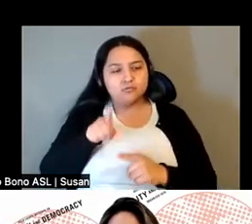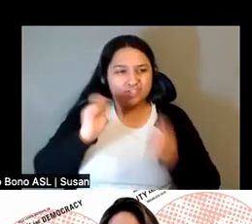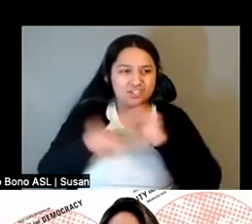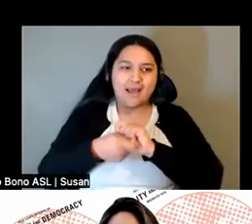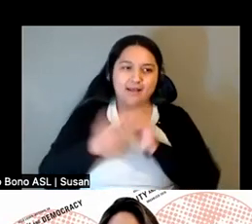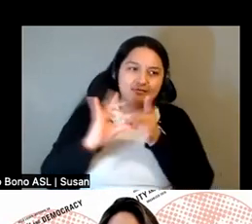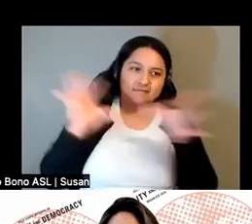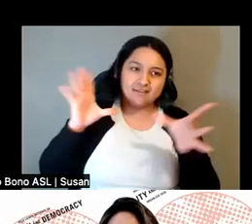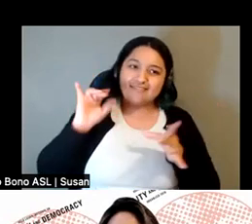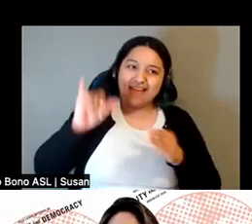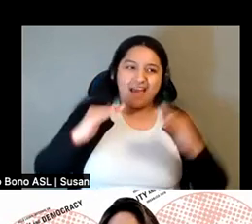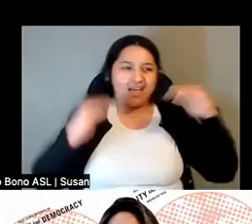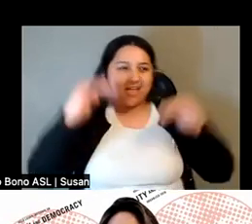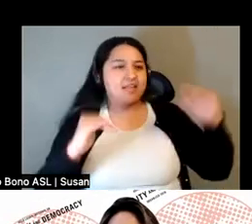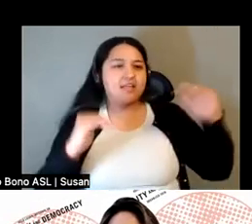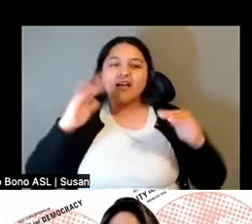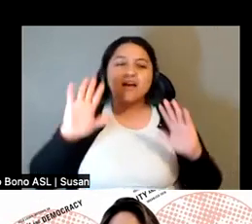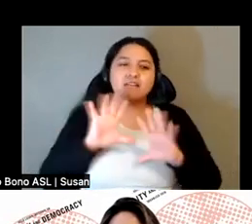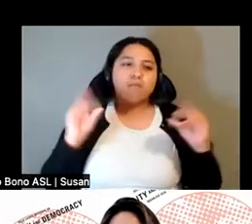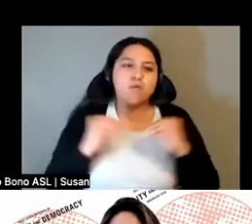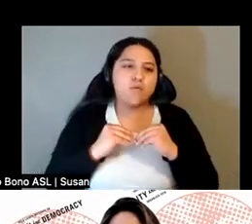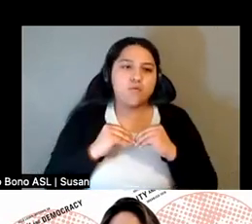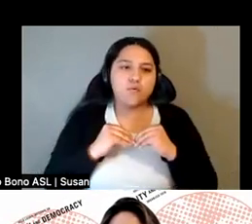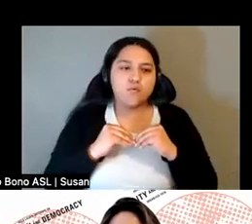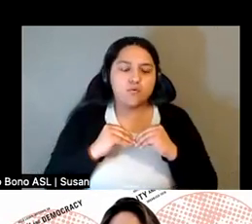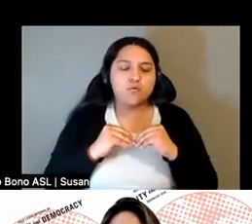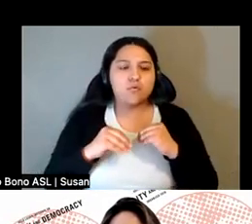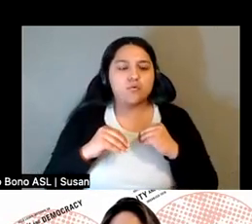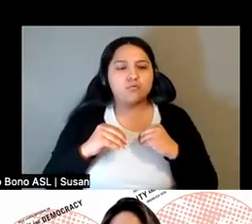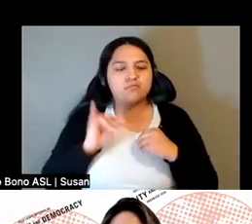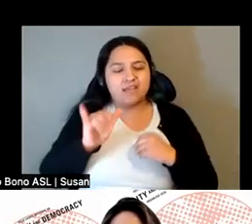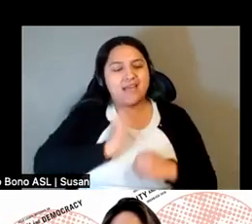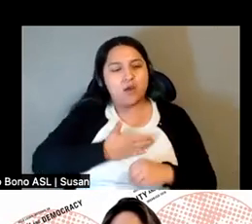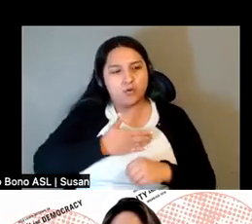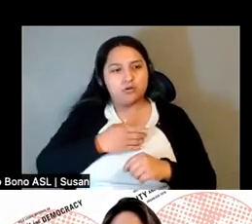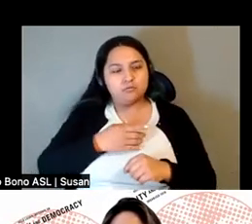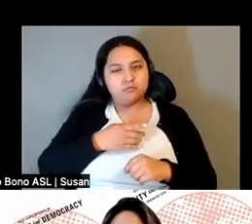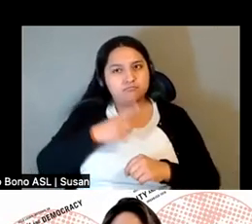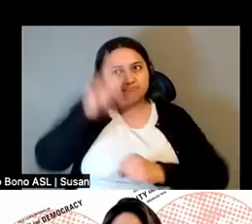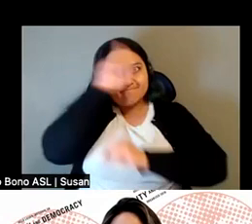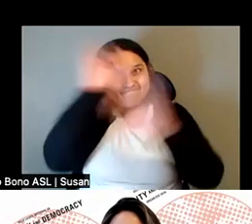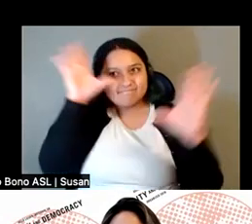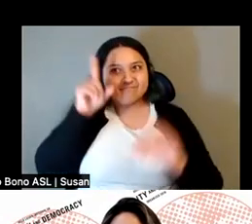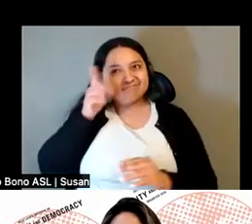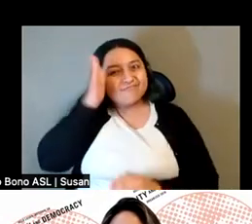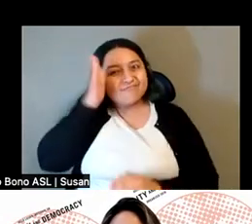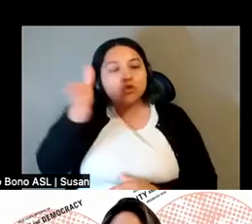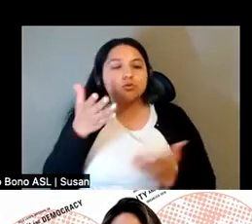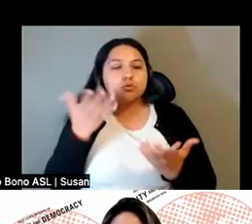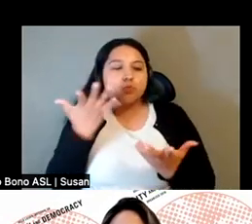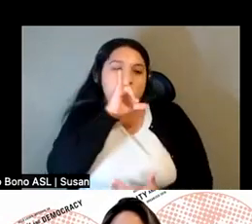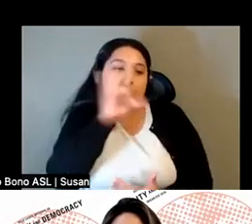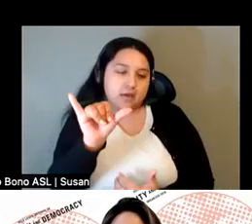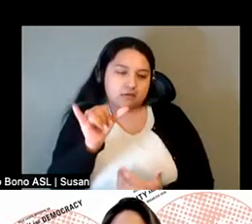and cuts their ability to move off in our view as a long term project of what municipal should be leading to.